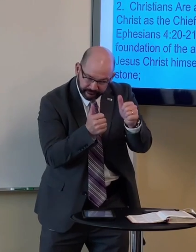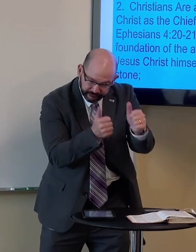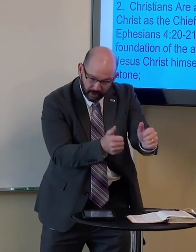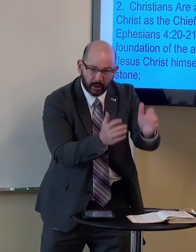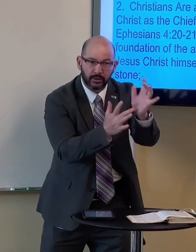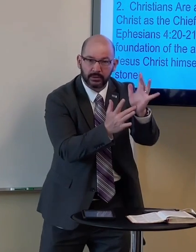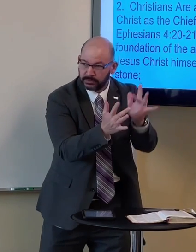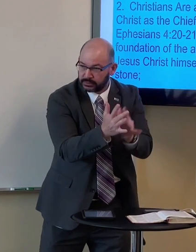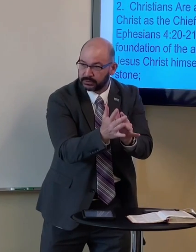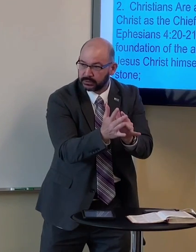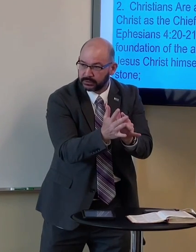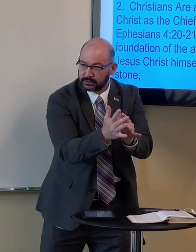they followed Jesus